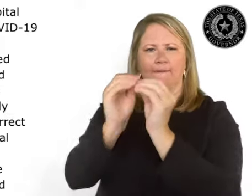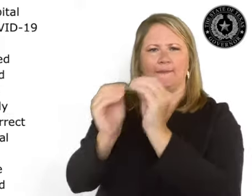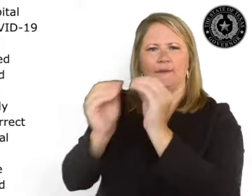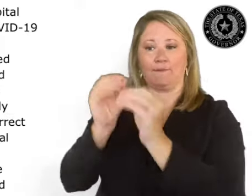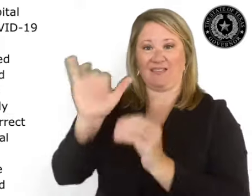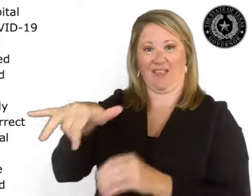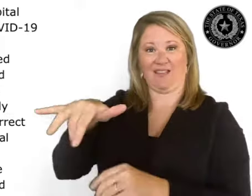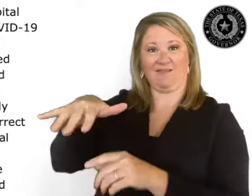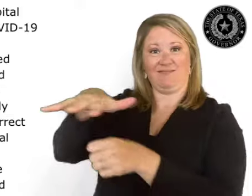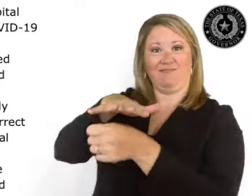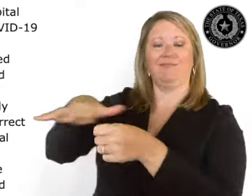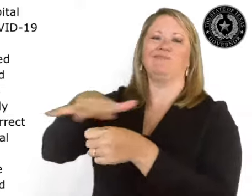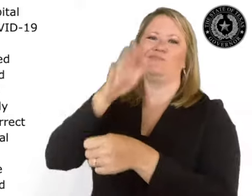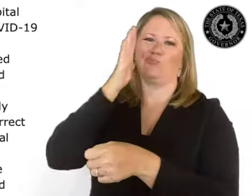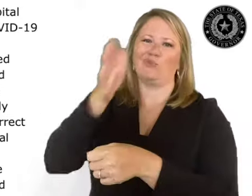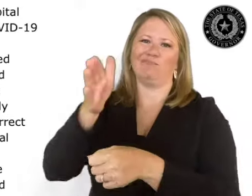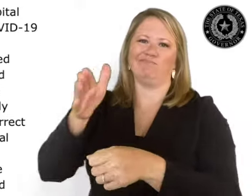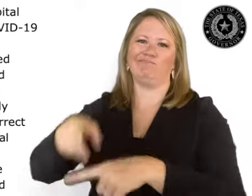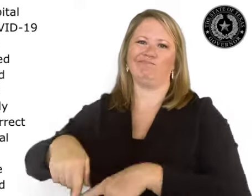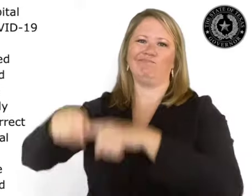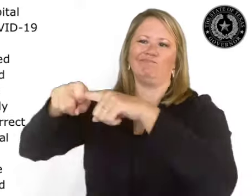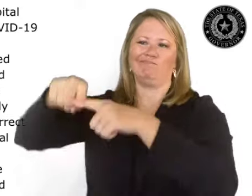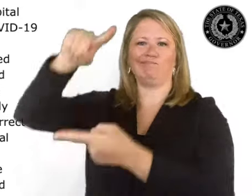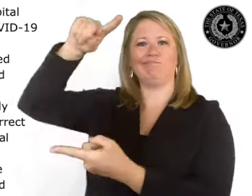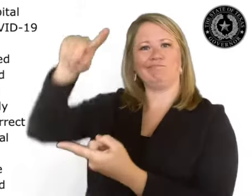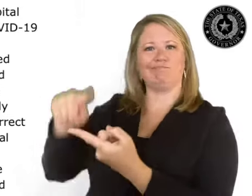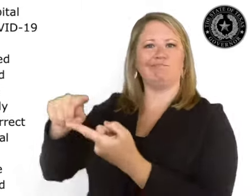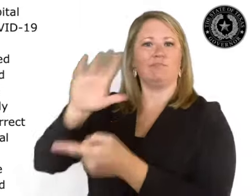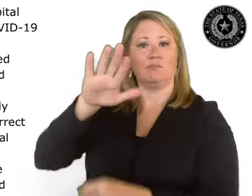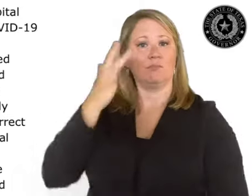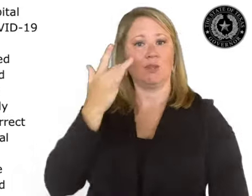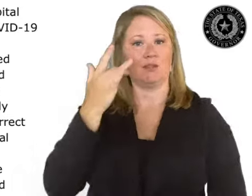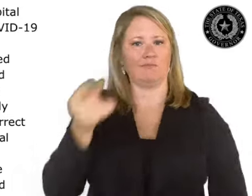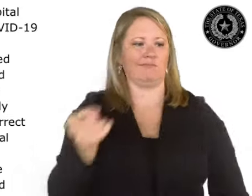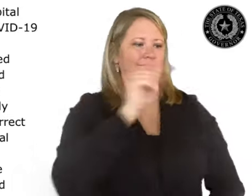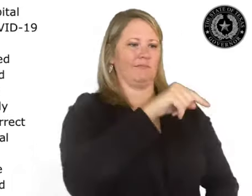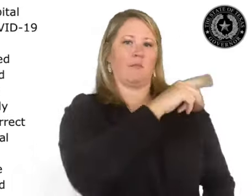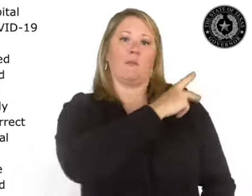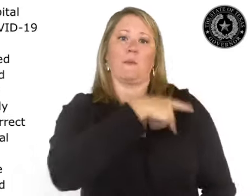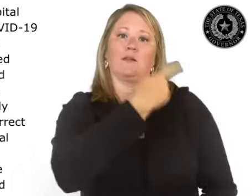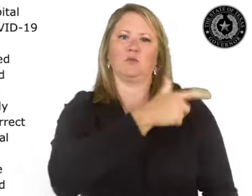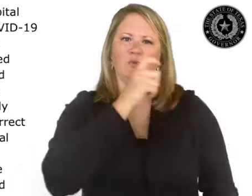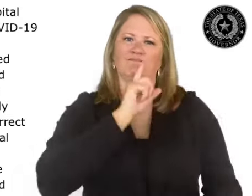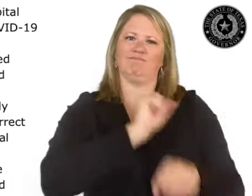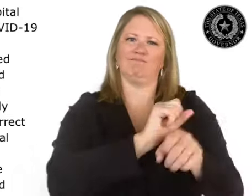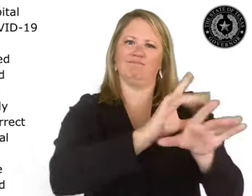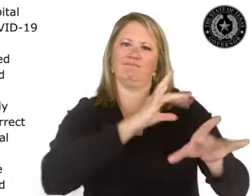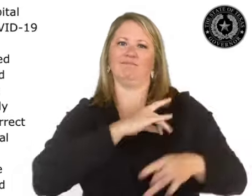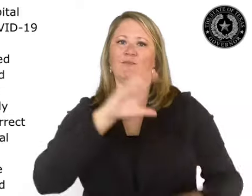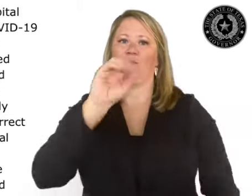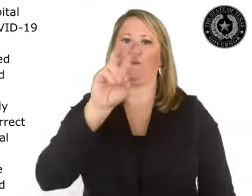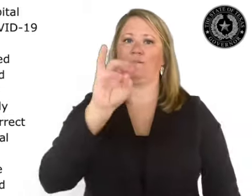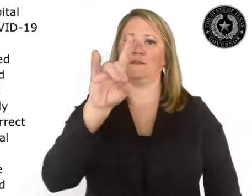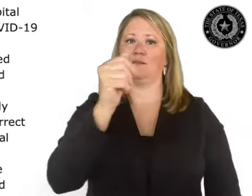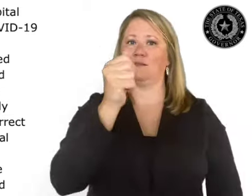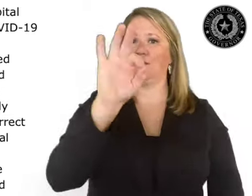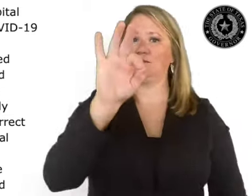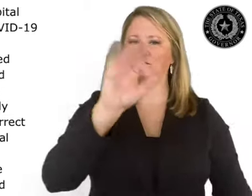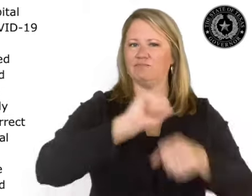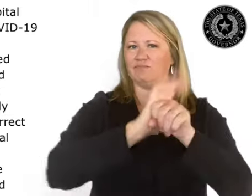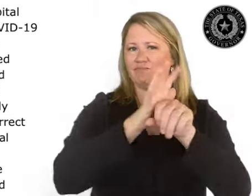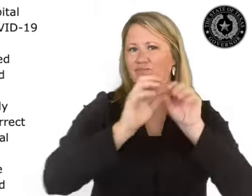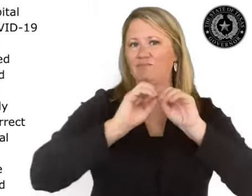medically necessary to correct a serious medical condition, or to preserve the life of a patient, and